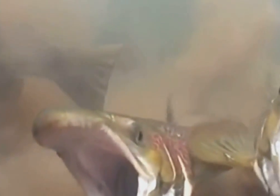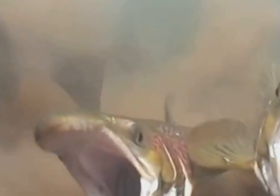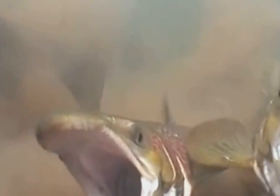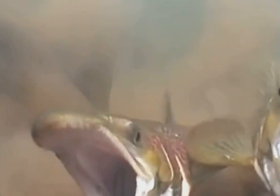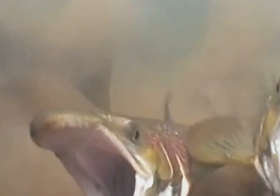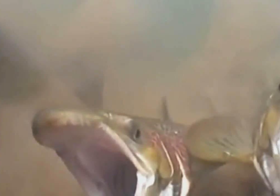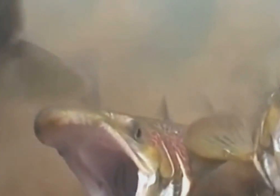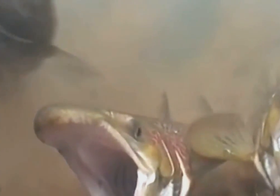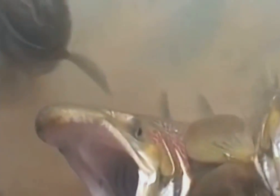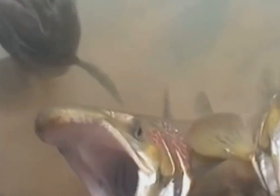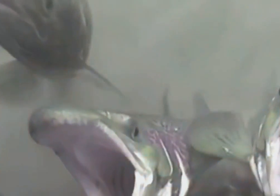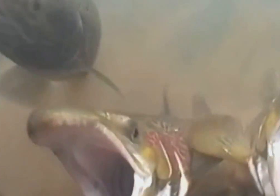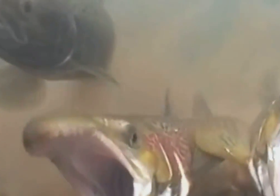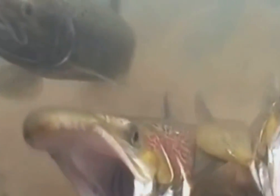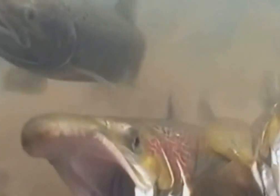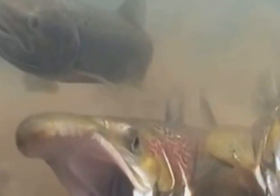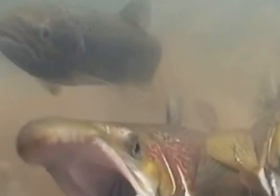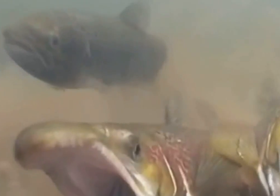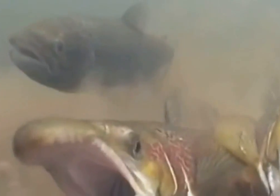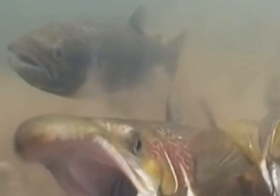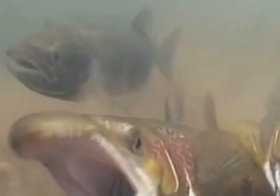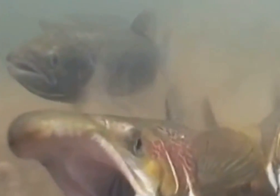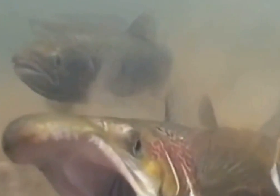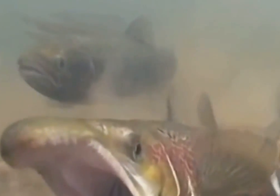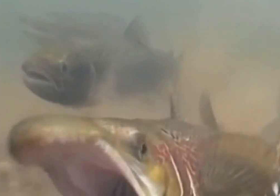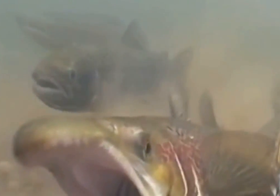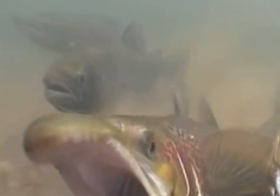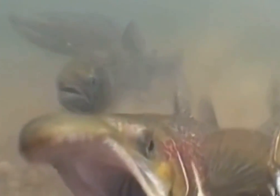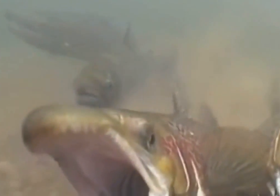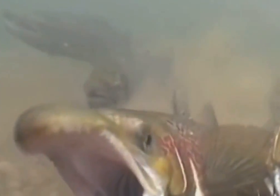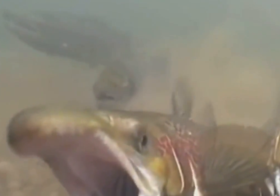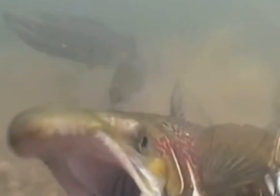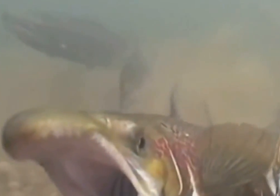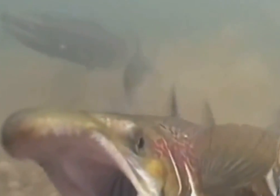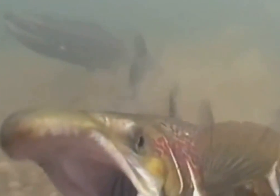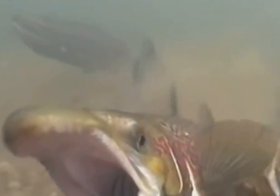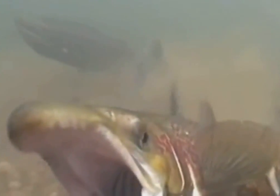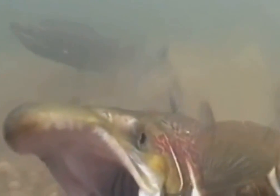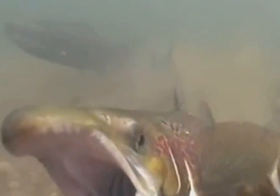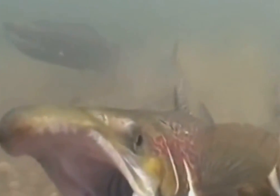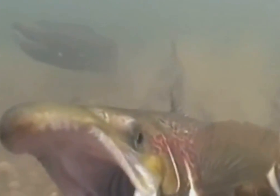complete. Yet, mommy and daddy's purpose is not yet fulfilled at this point.